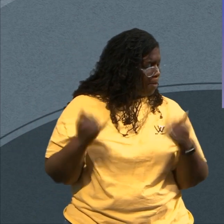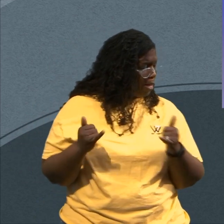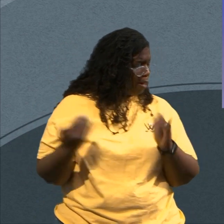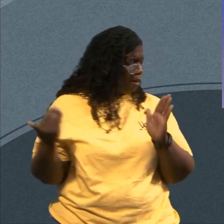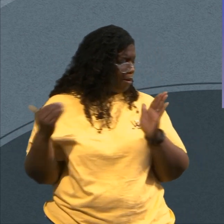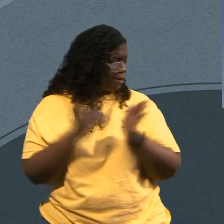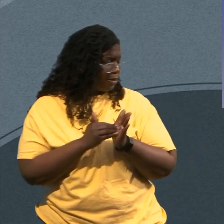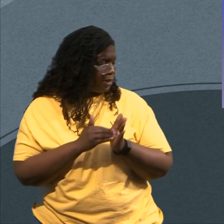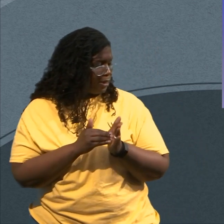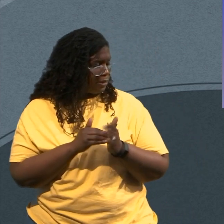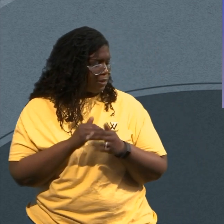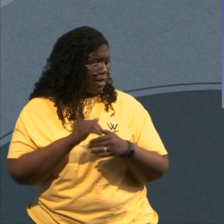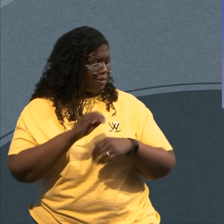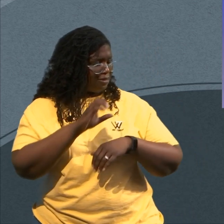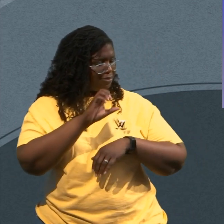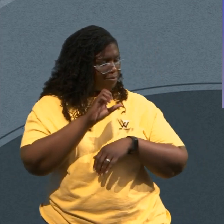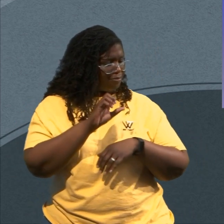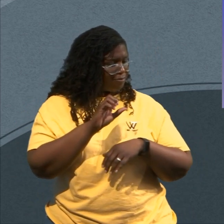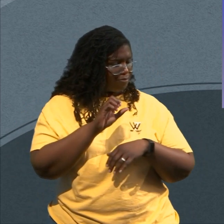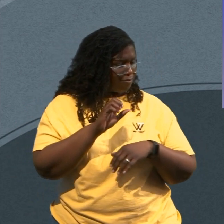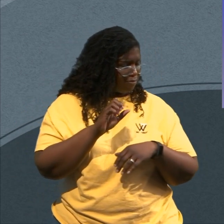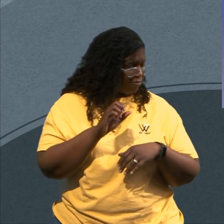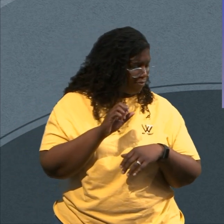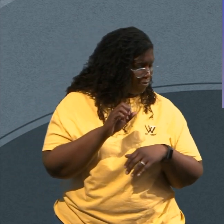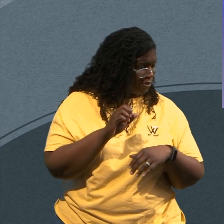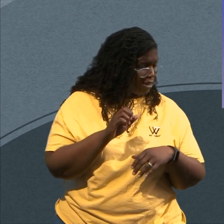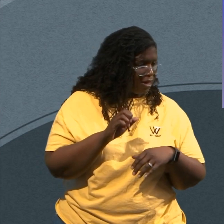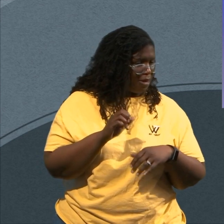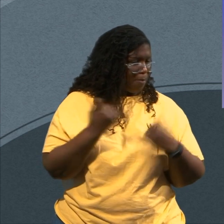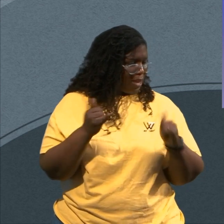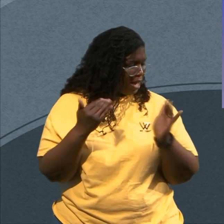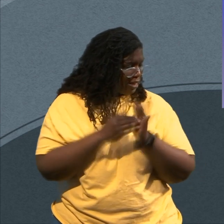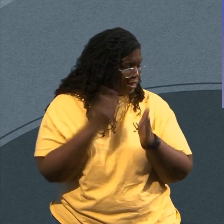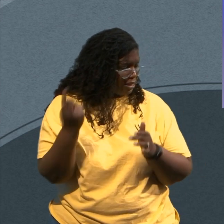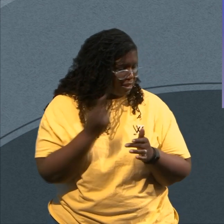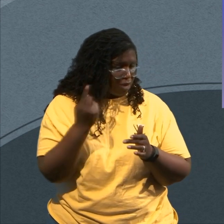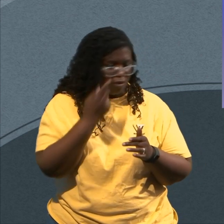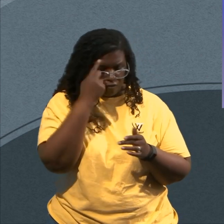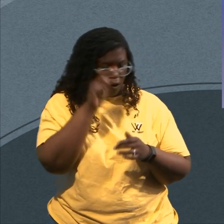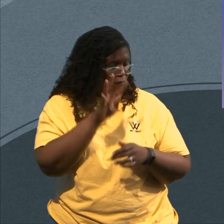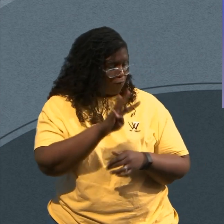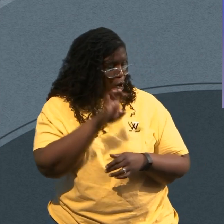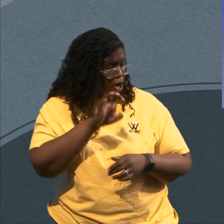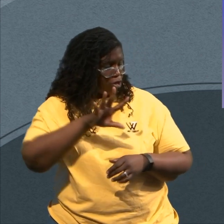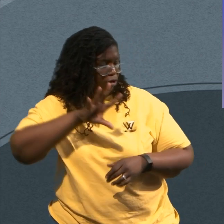450 Years And They Be The Ones Of Being Accused Of Playing The Race Card